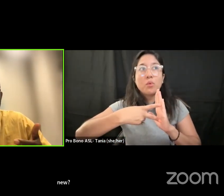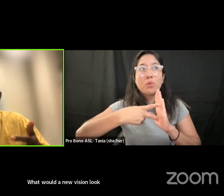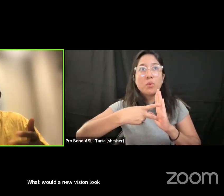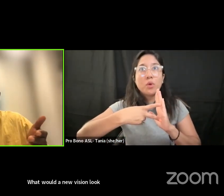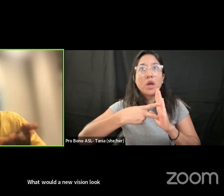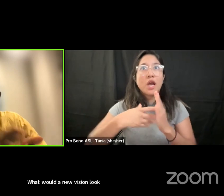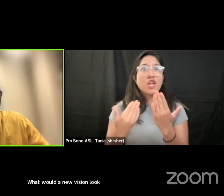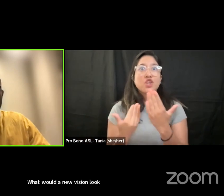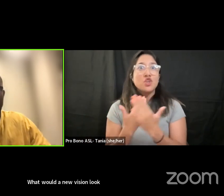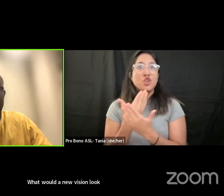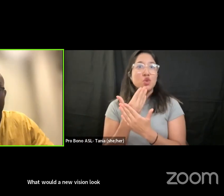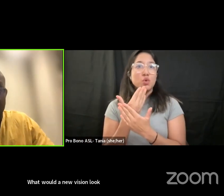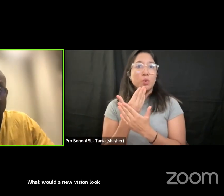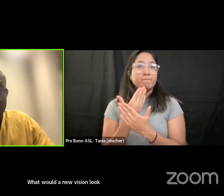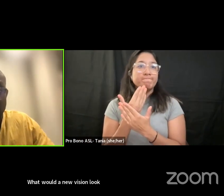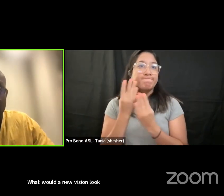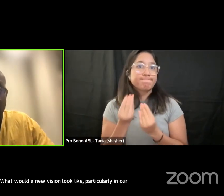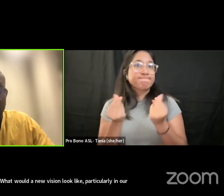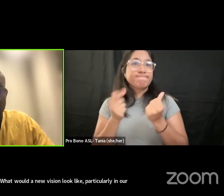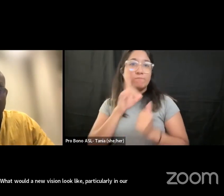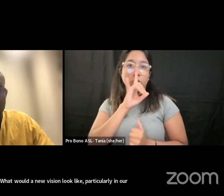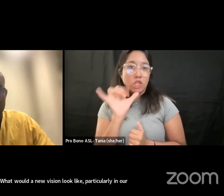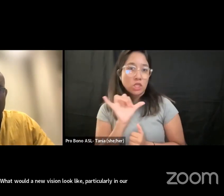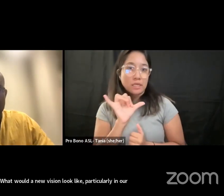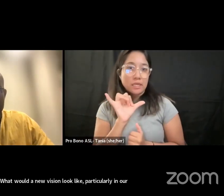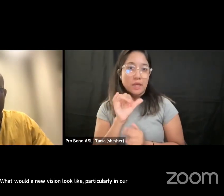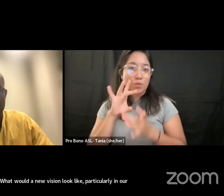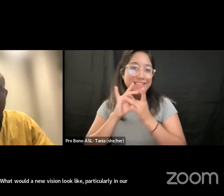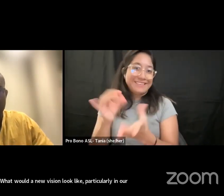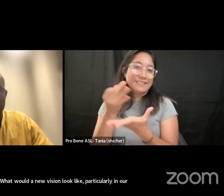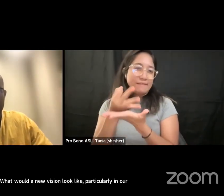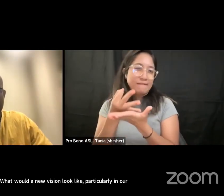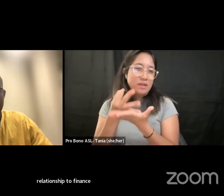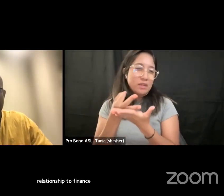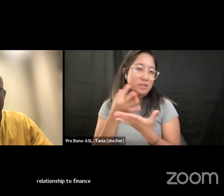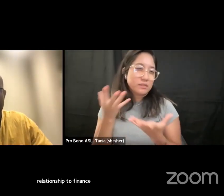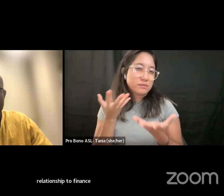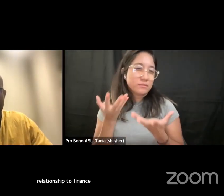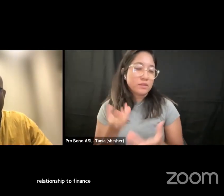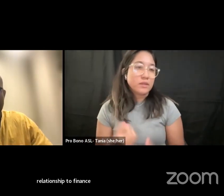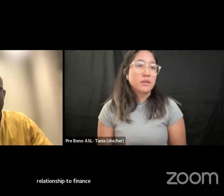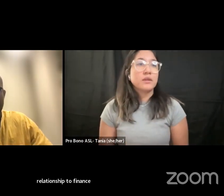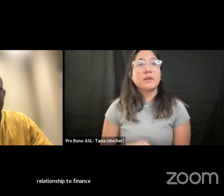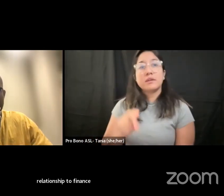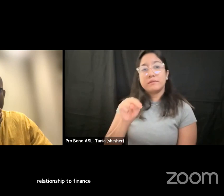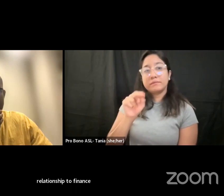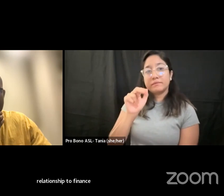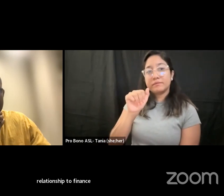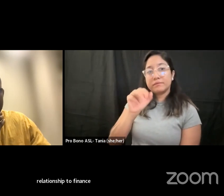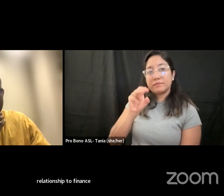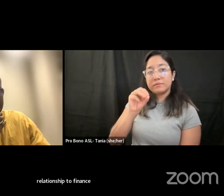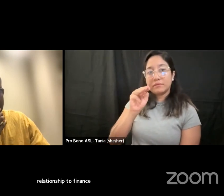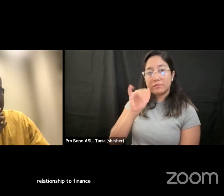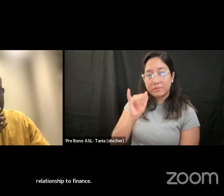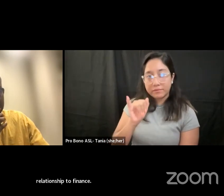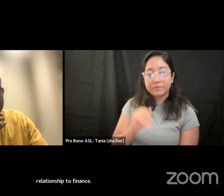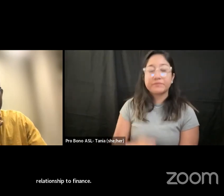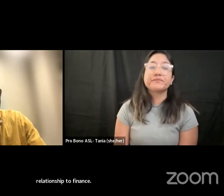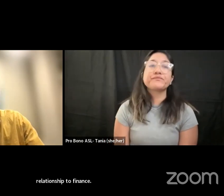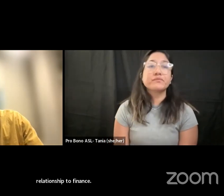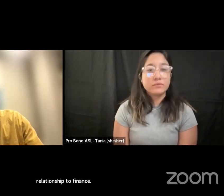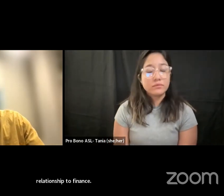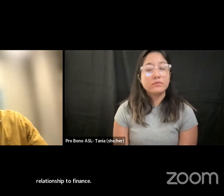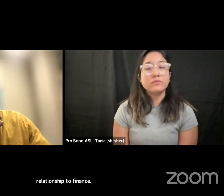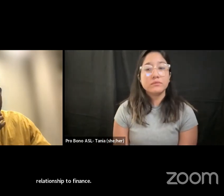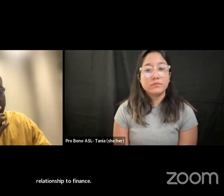like particularly in our relationship to finance um that's